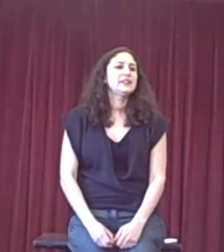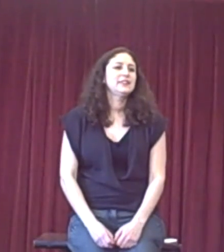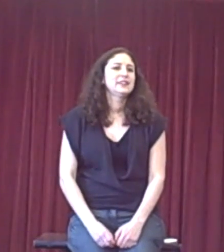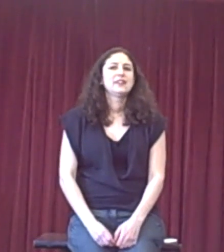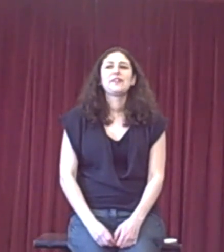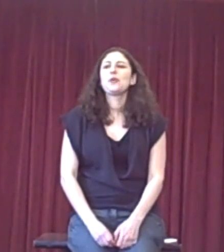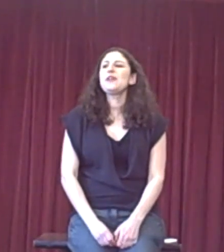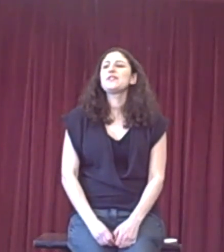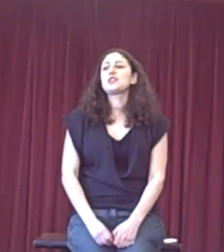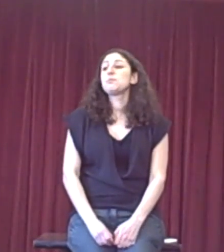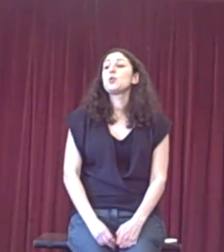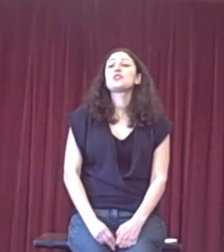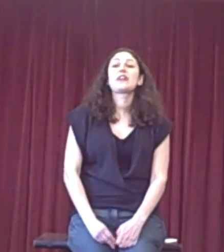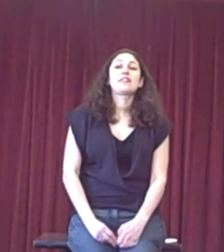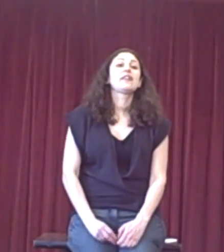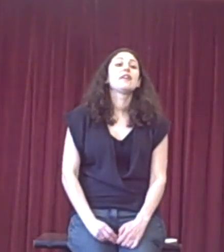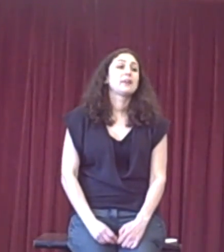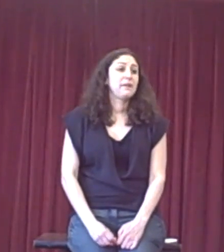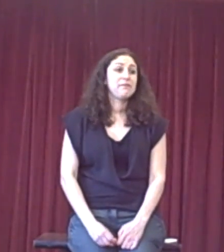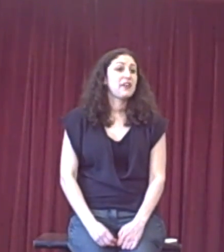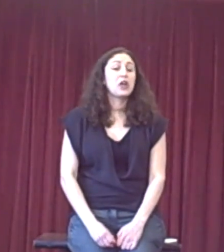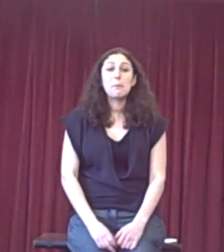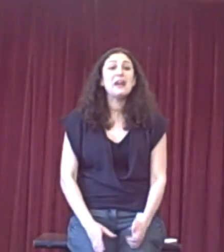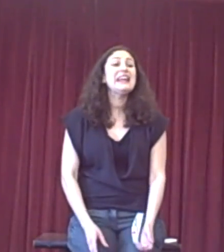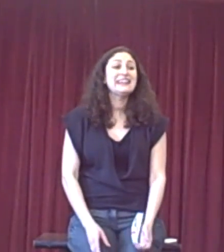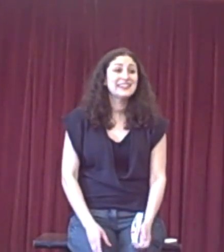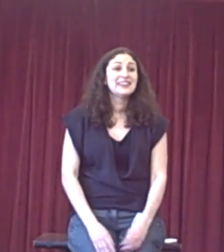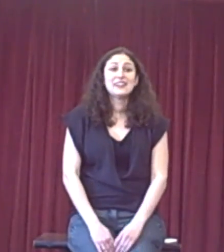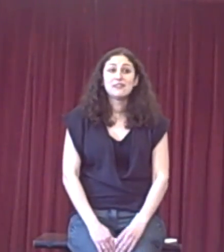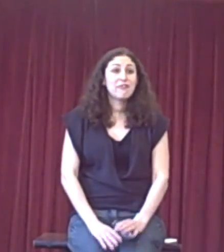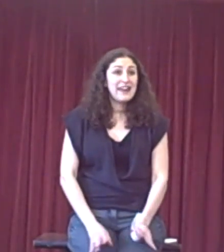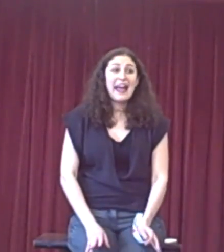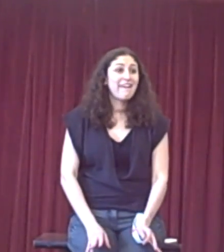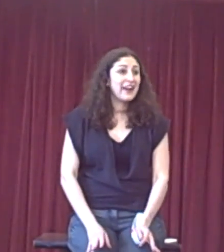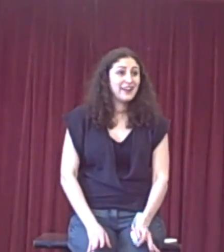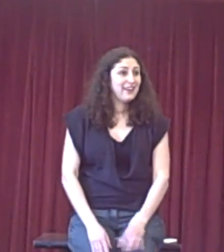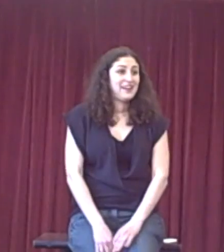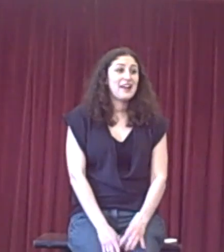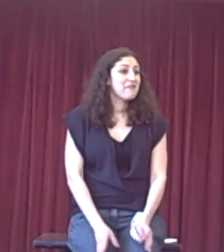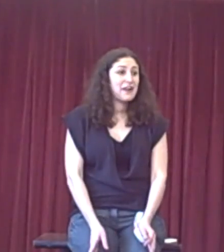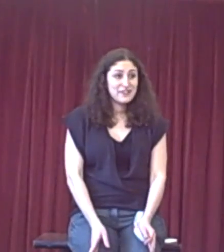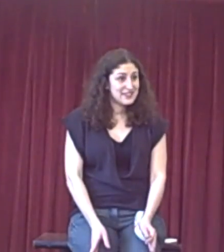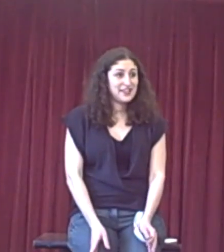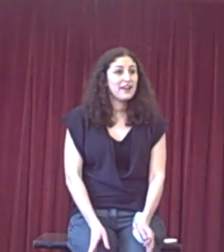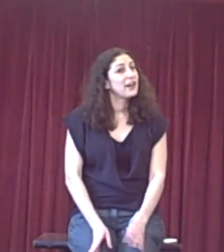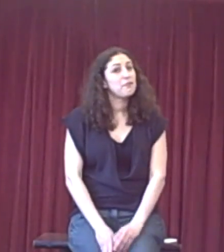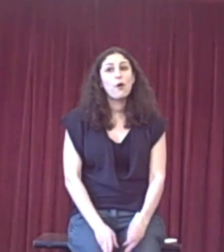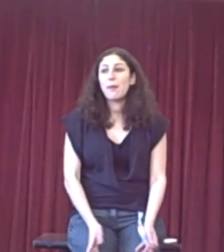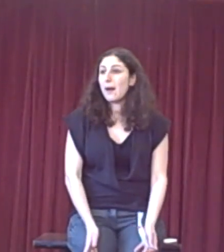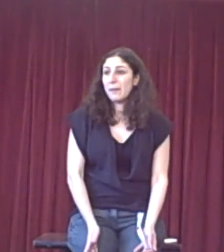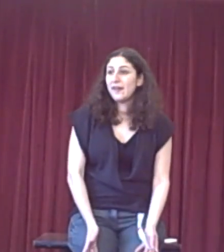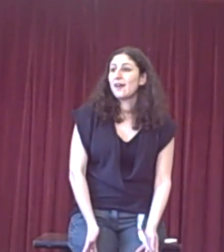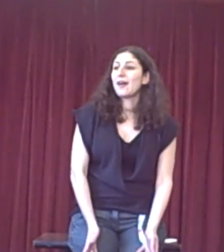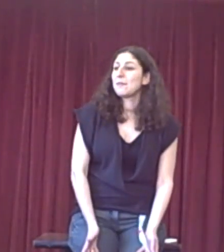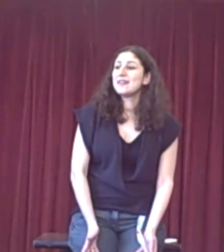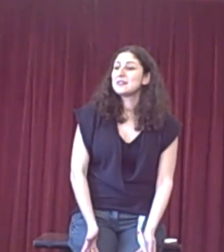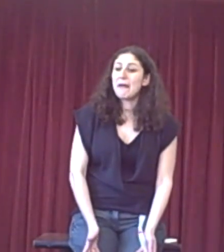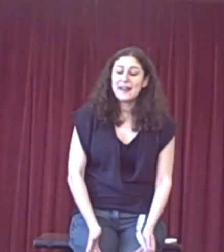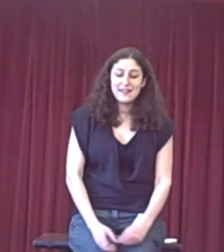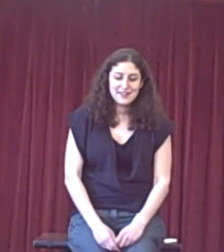they're not even a small strengthening argument. They're a complete red herring and irrelevancy that kind of pop up in a debate in